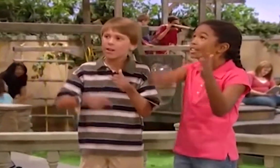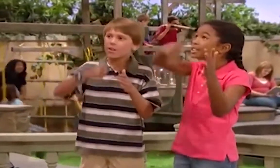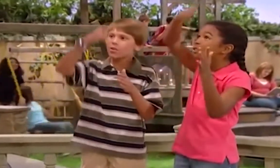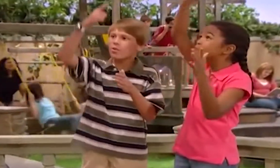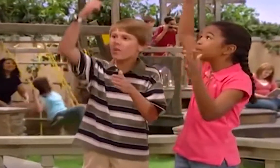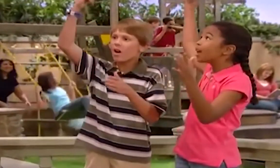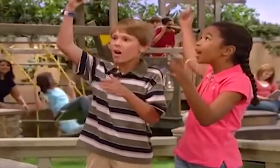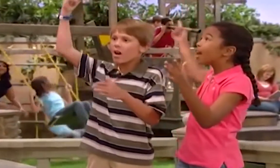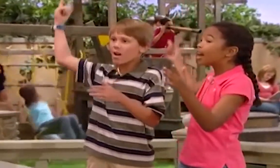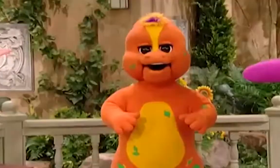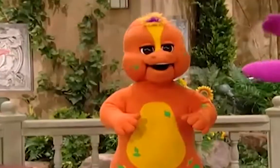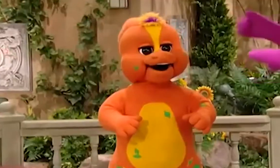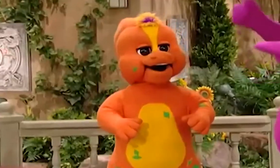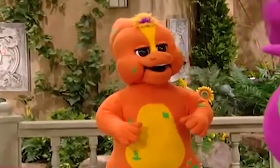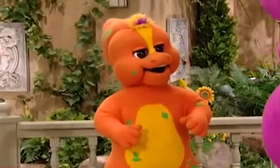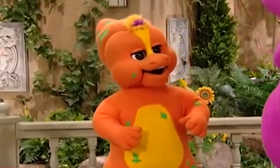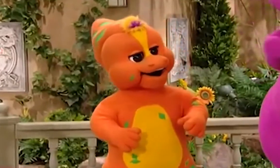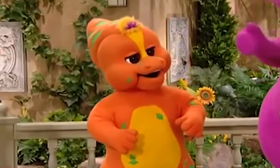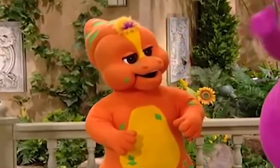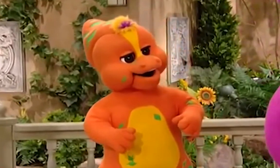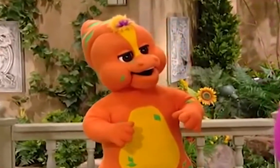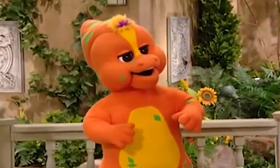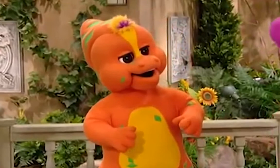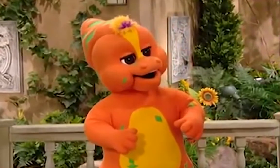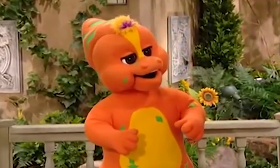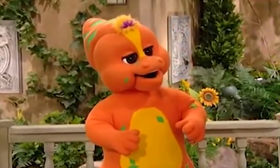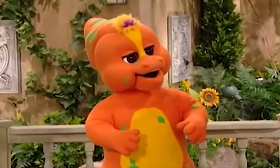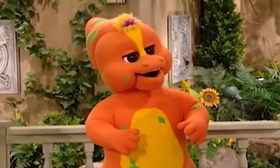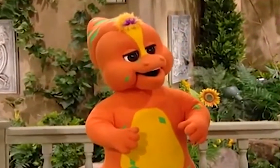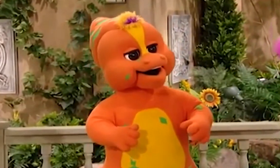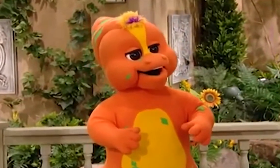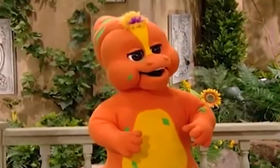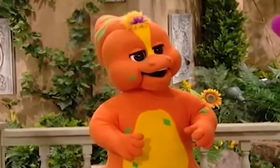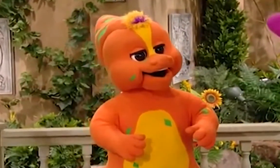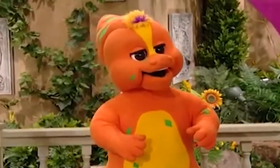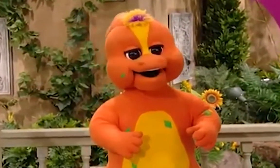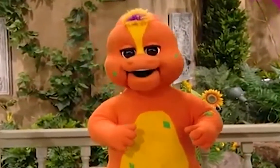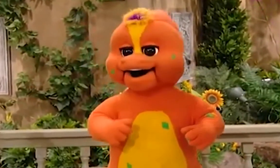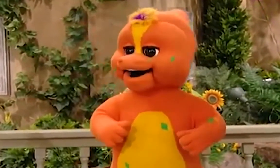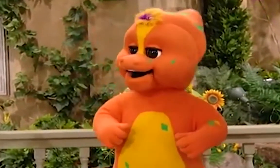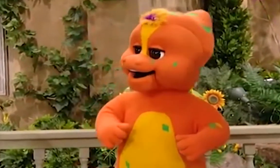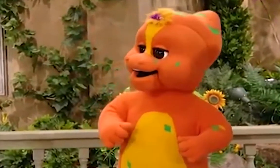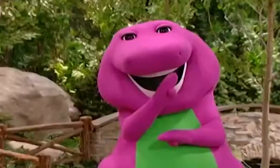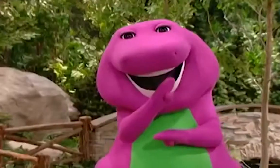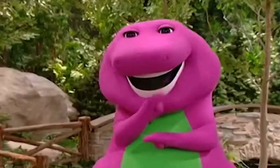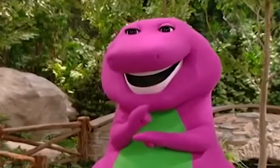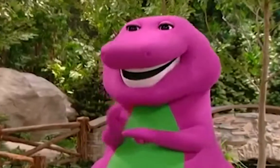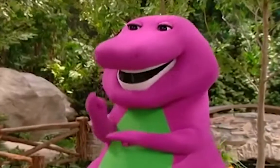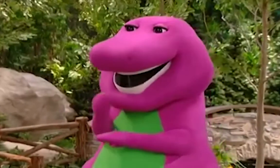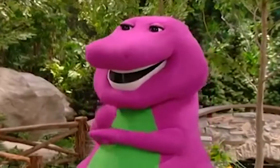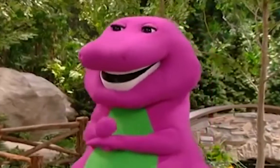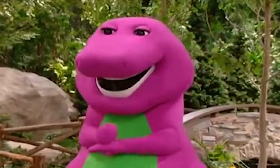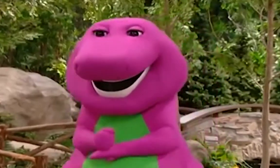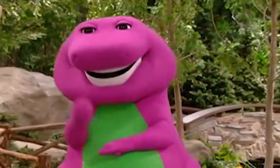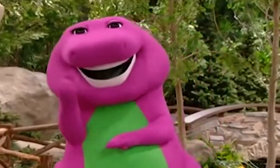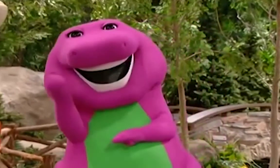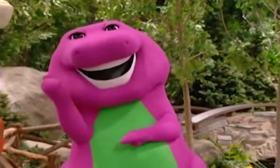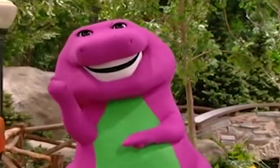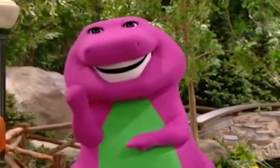you are. Up above the world so high, like a diamond